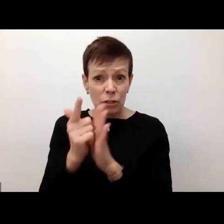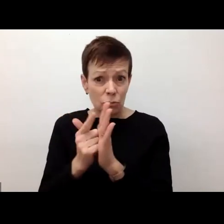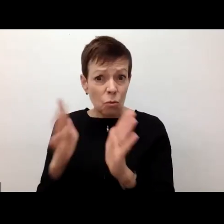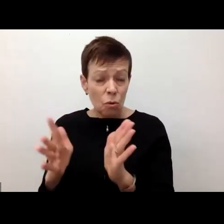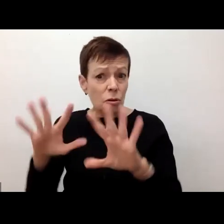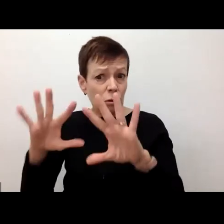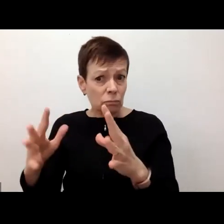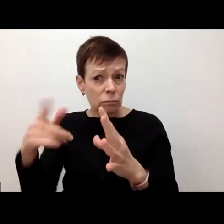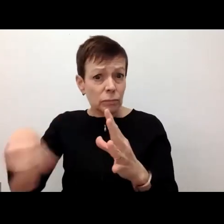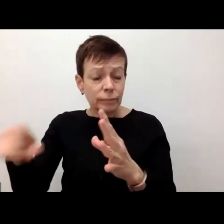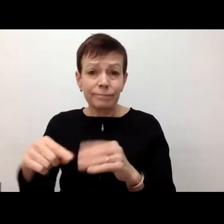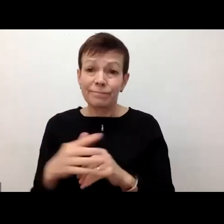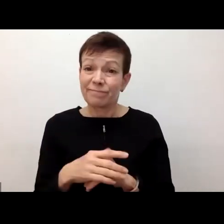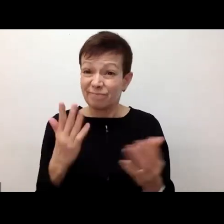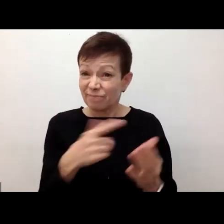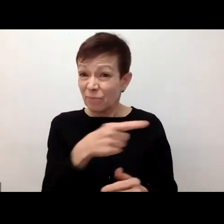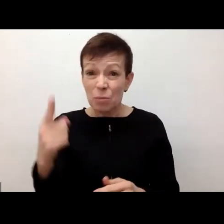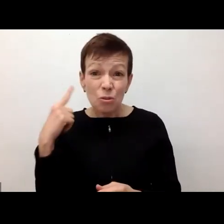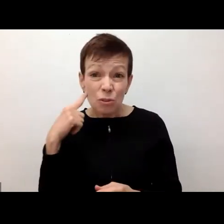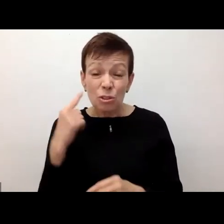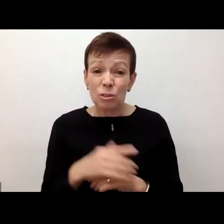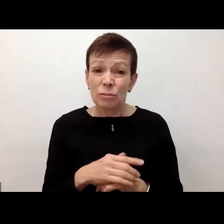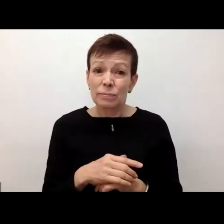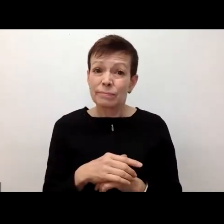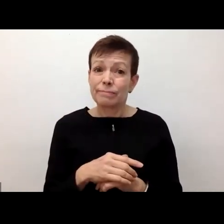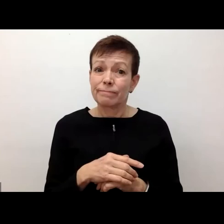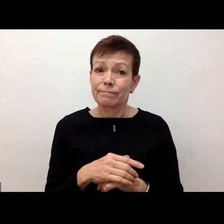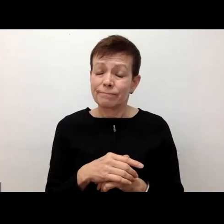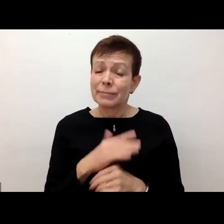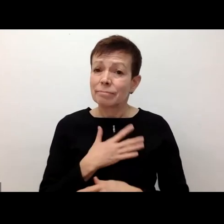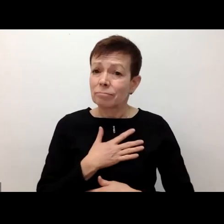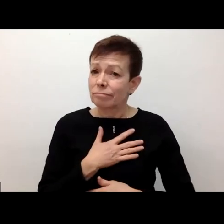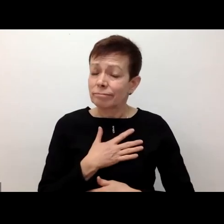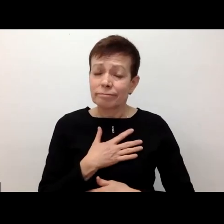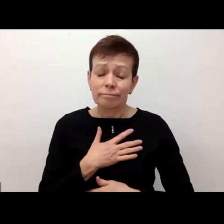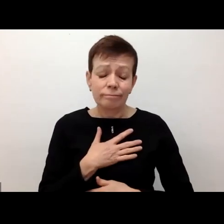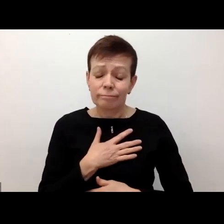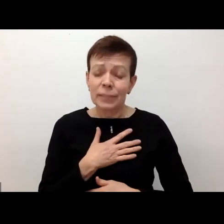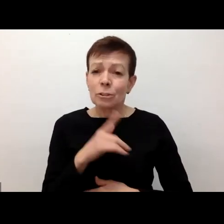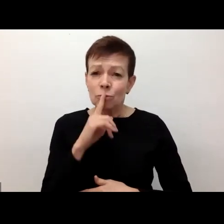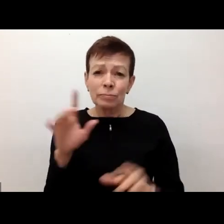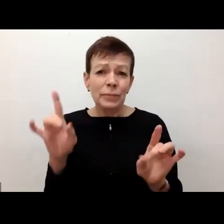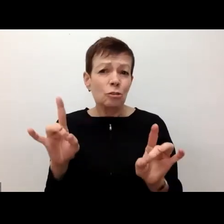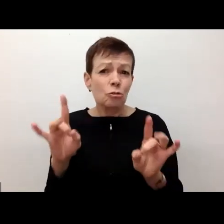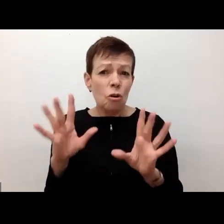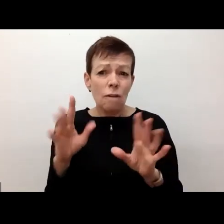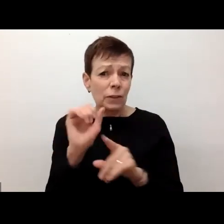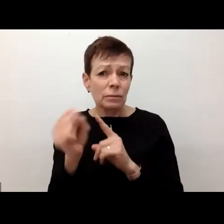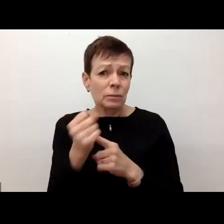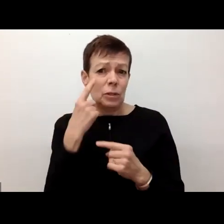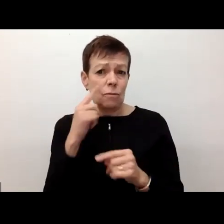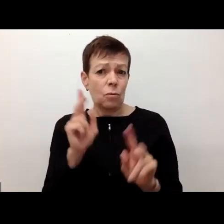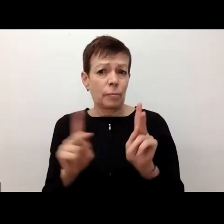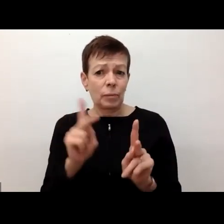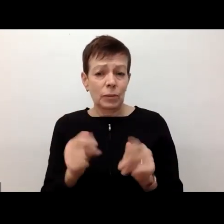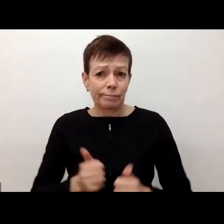and this, I'm sorry to say, is a particular relevance and pain for those who live in Quebec, but